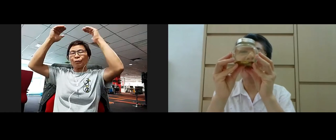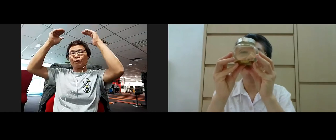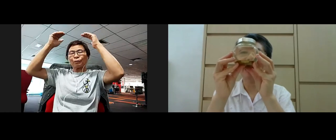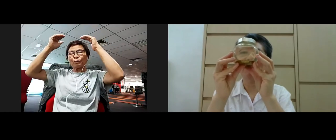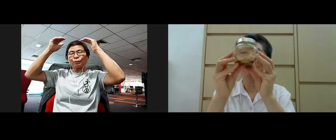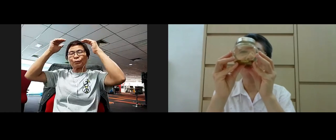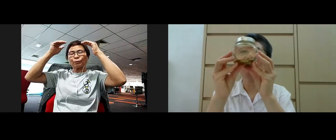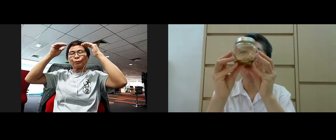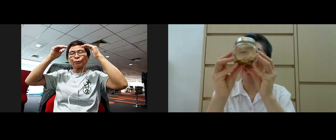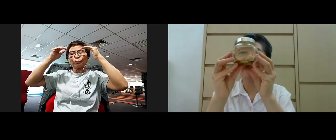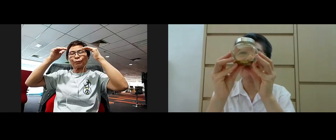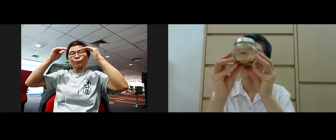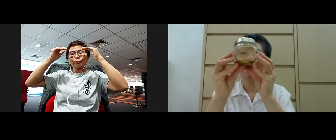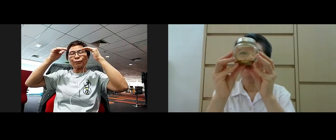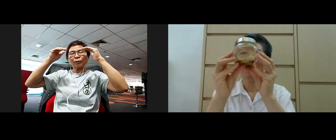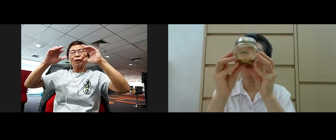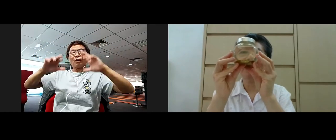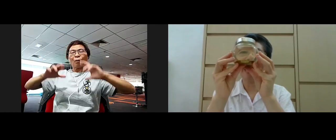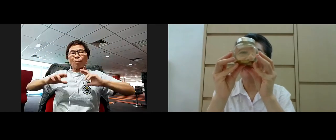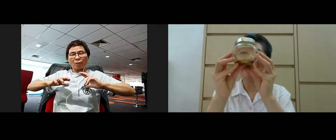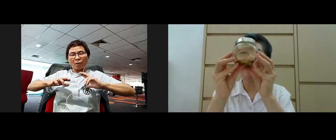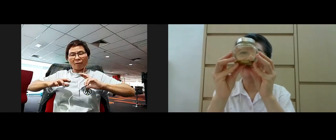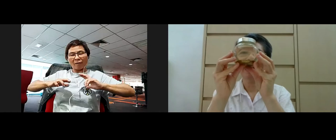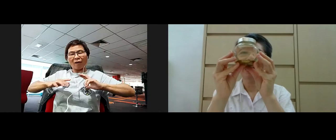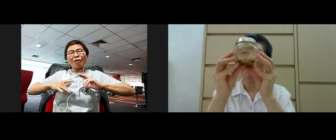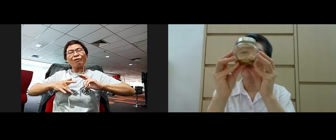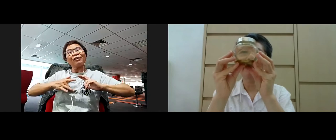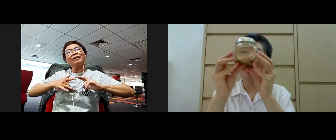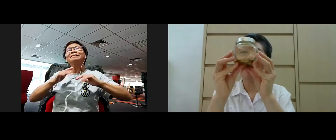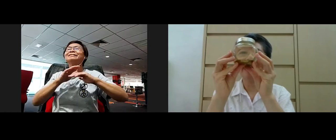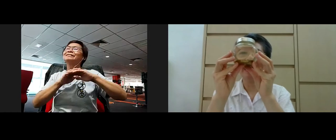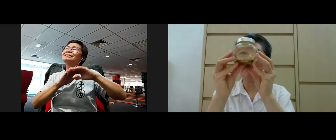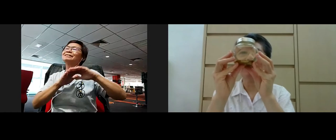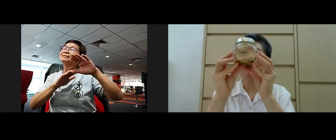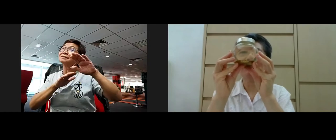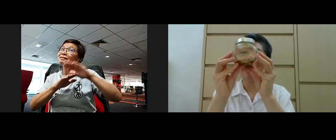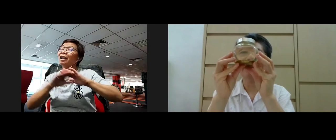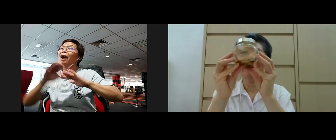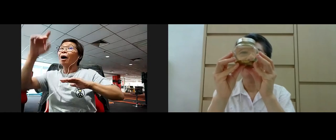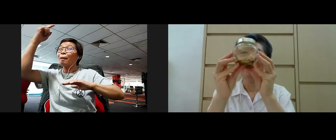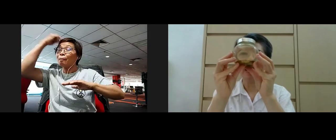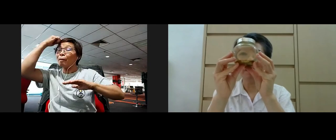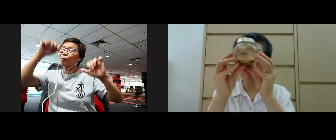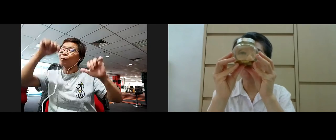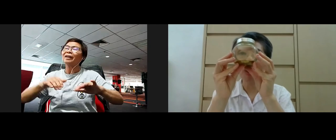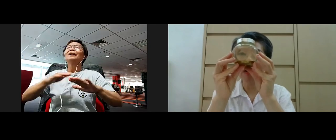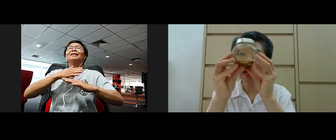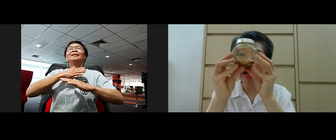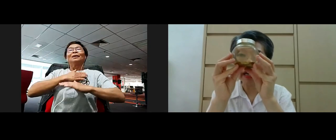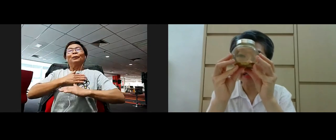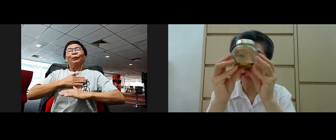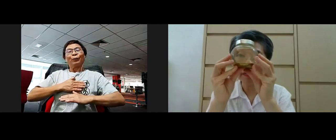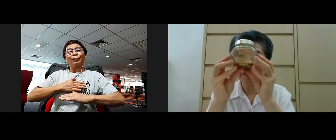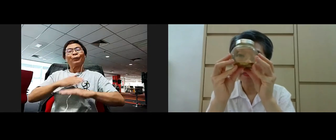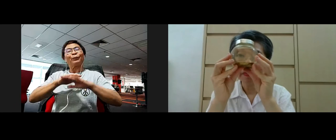to calm down to rest to feel at ease when the mind is able to do that it's much more